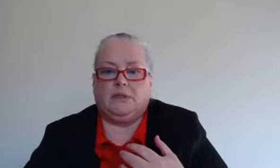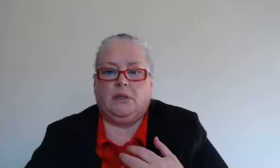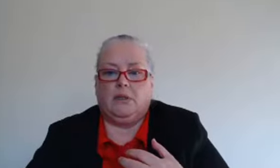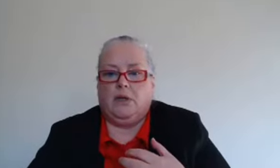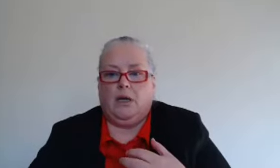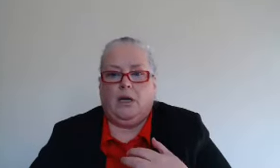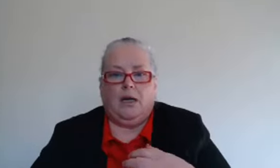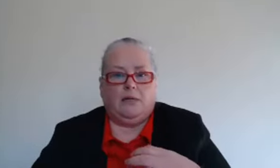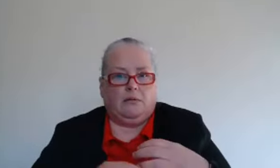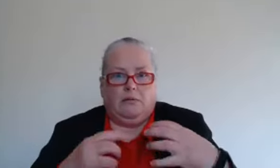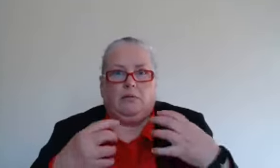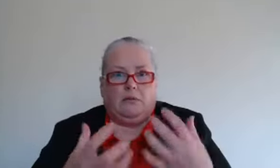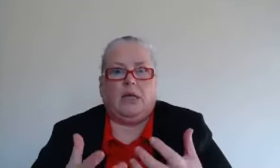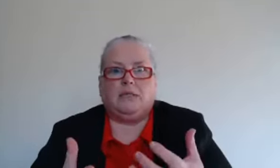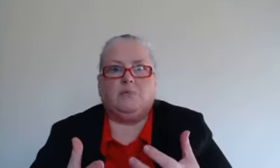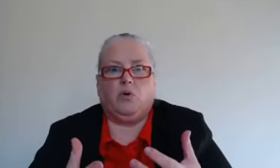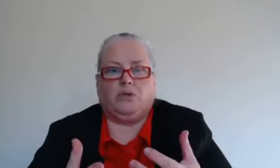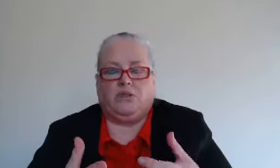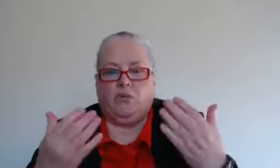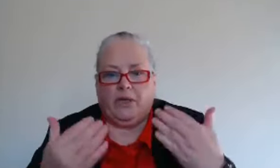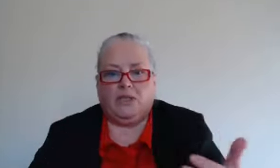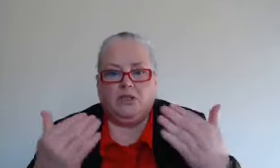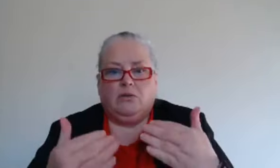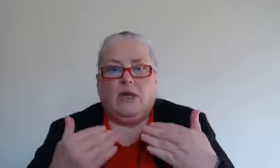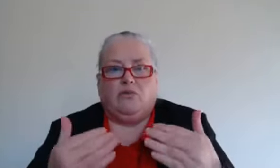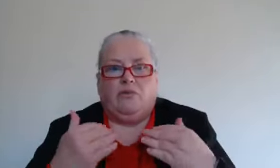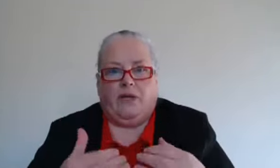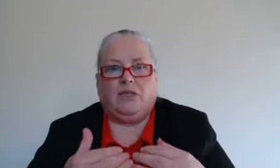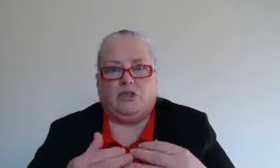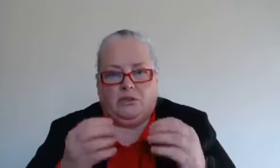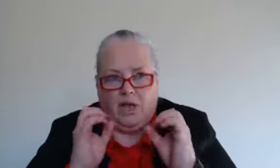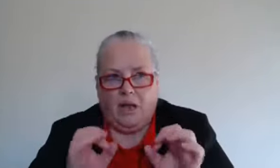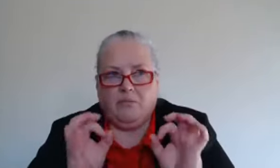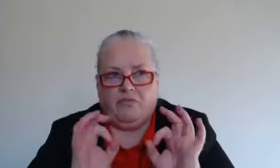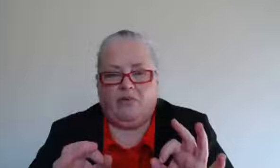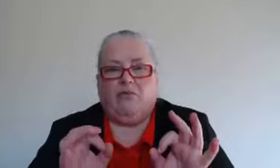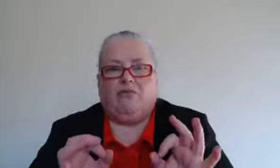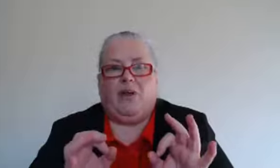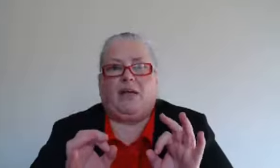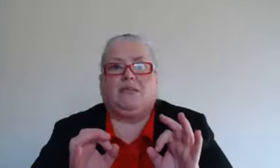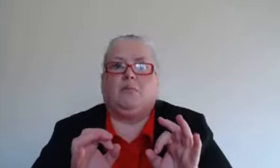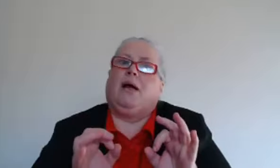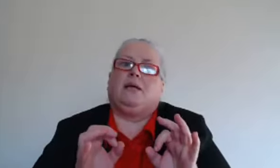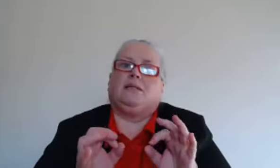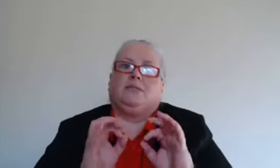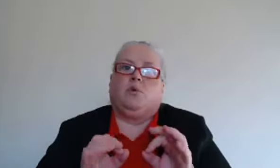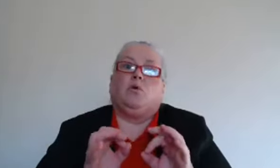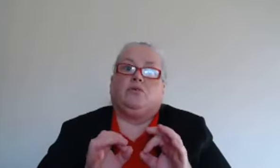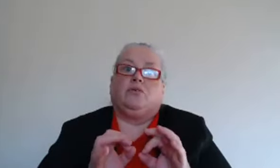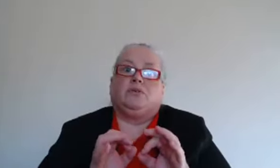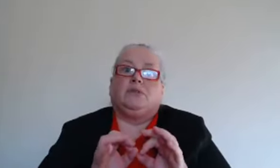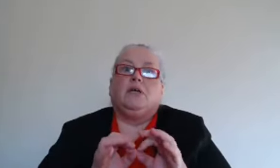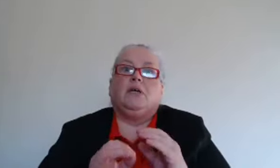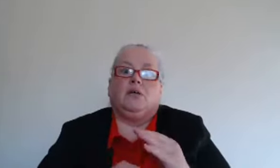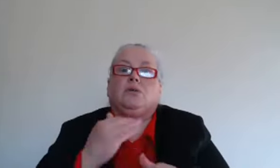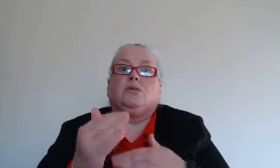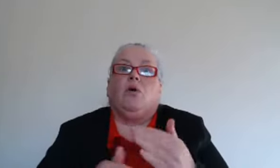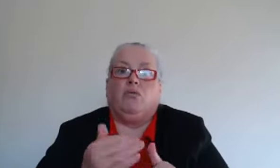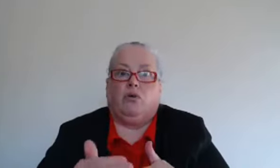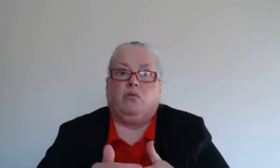and that's important if we can do that reflection that and for reflecting back is important for us in order to overcome